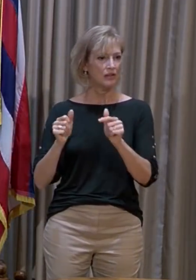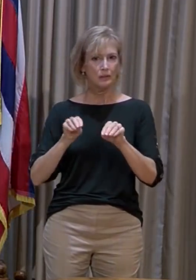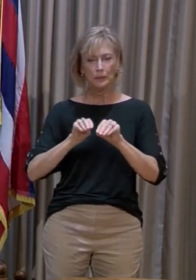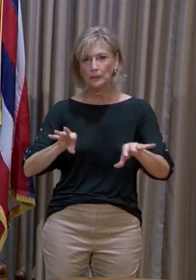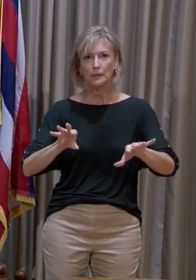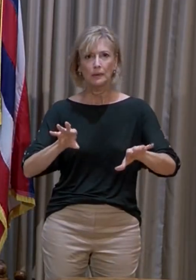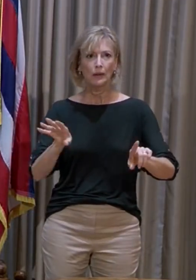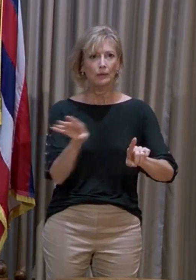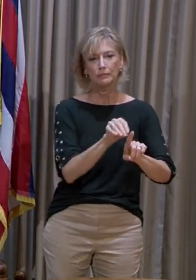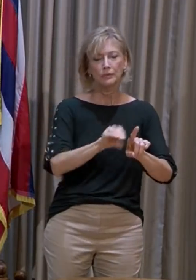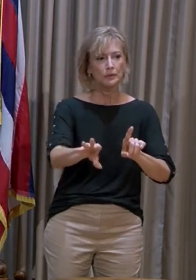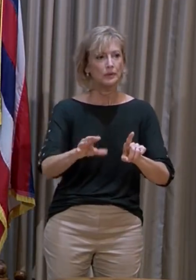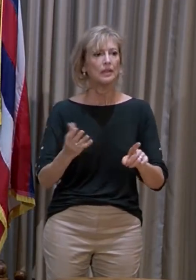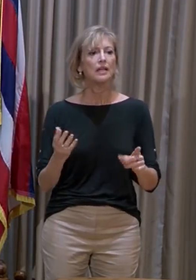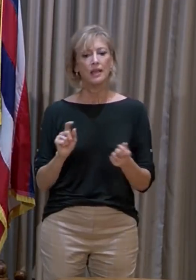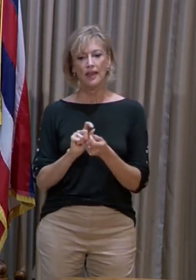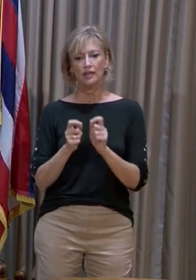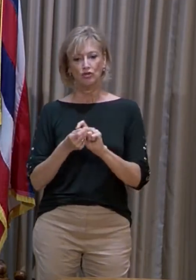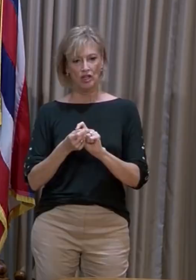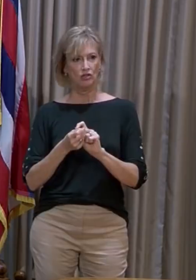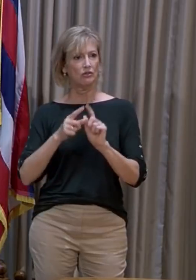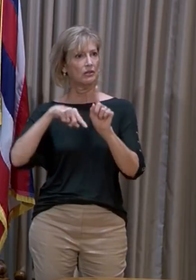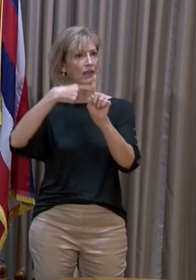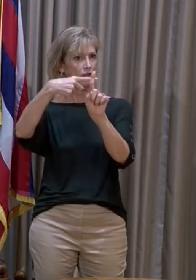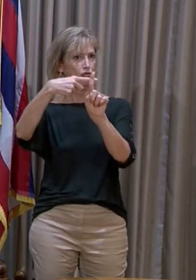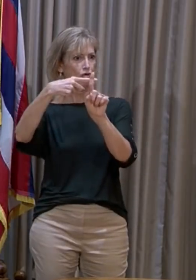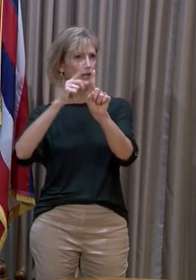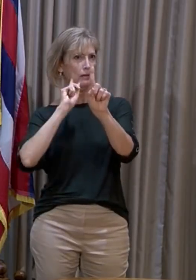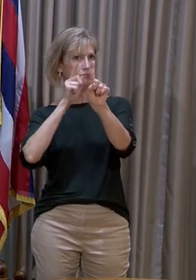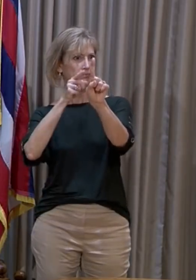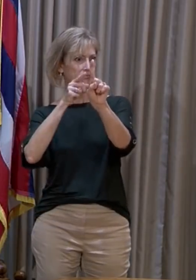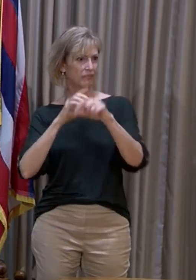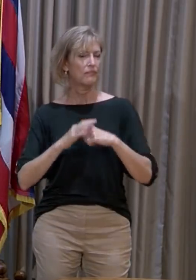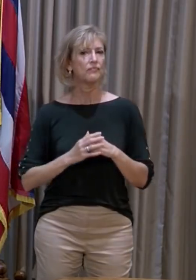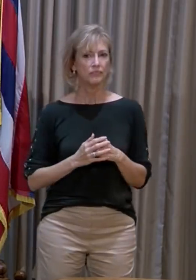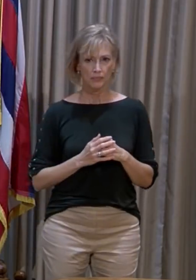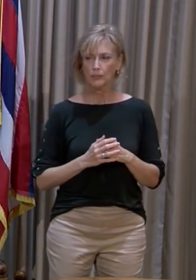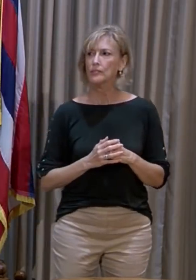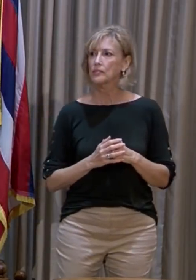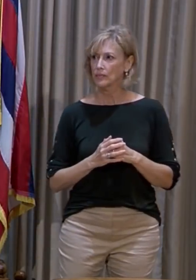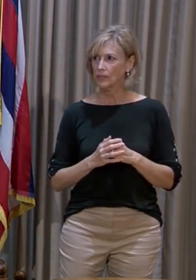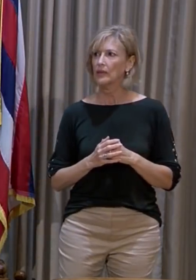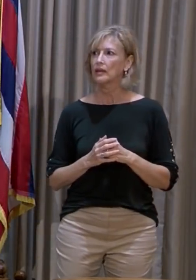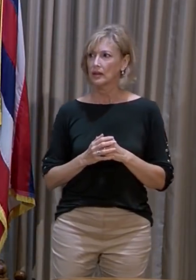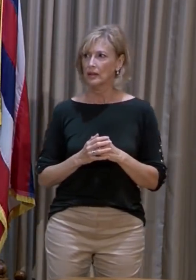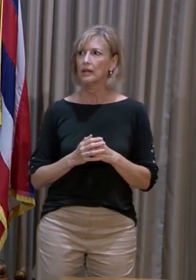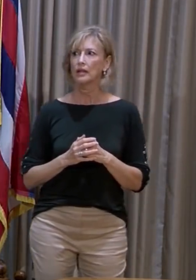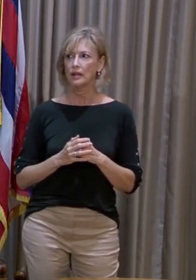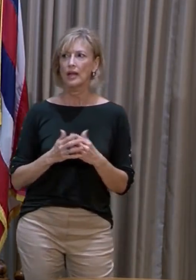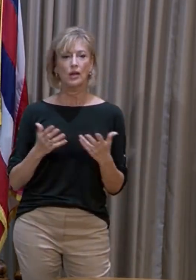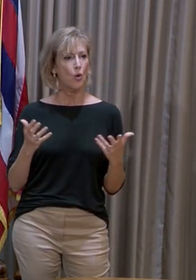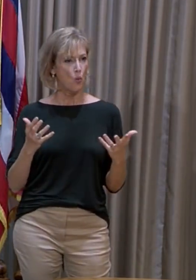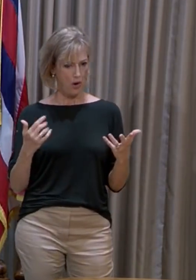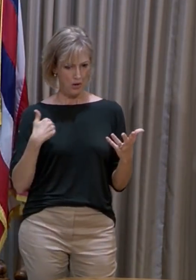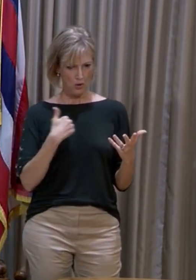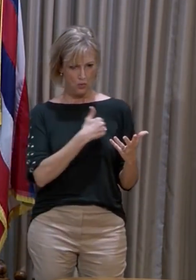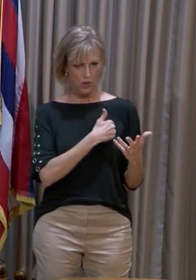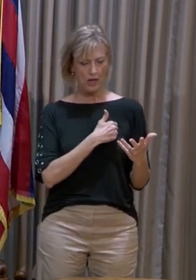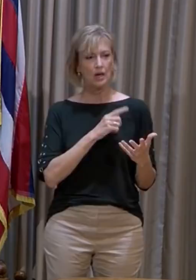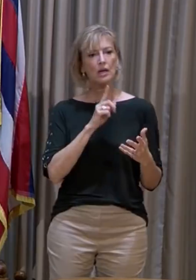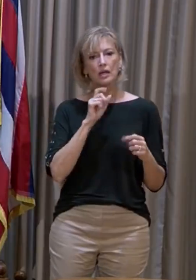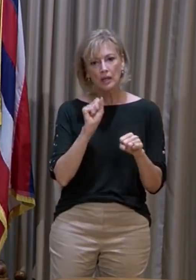that does change the dynamic and the target at which point we would arrive at herd immunity.